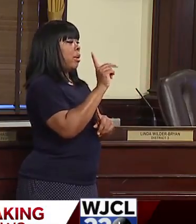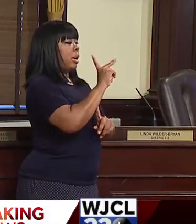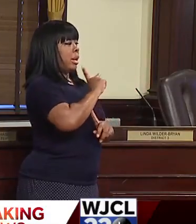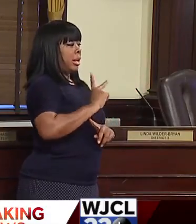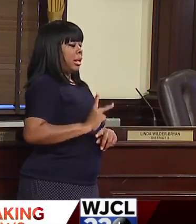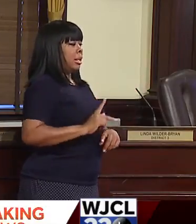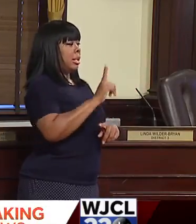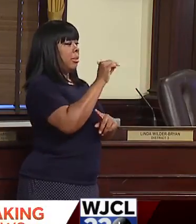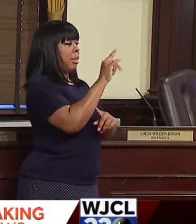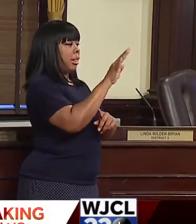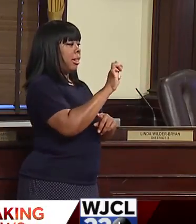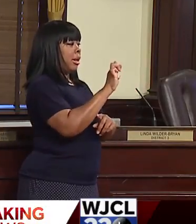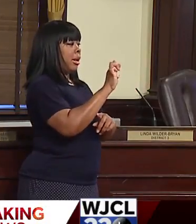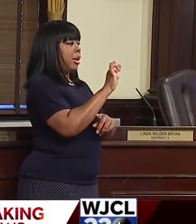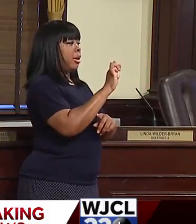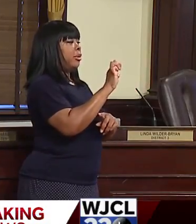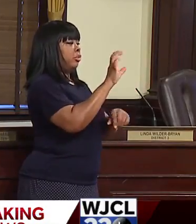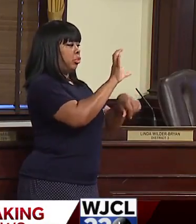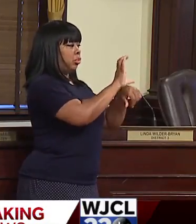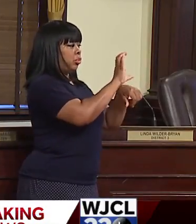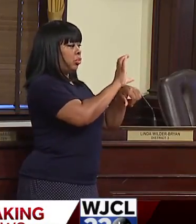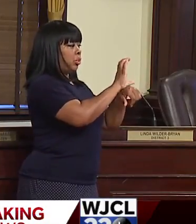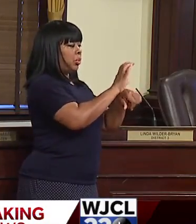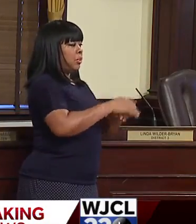Christian Fellowship Church.